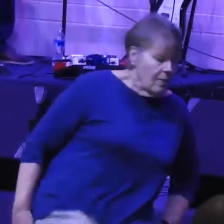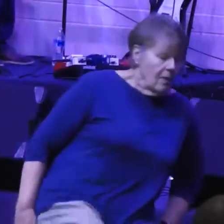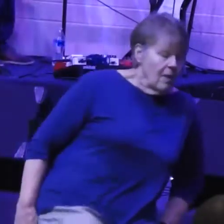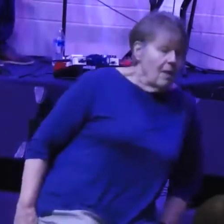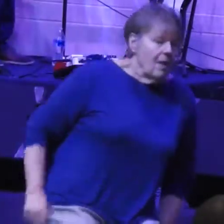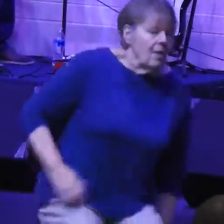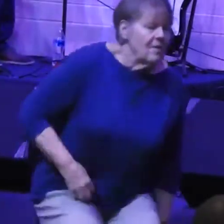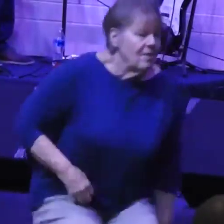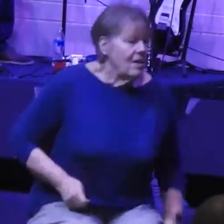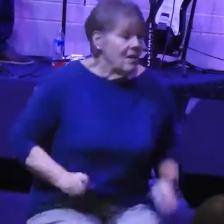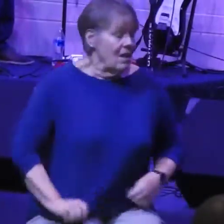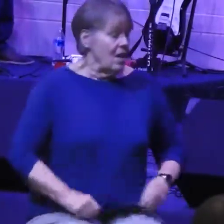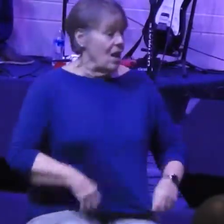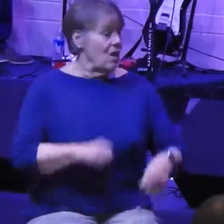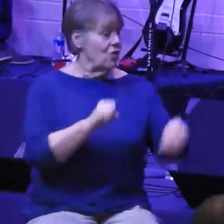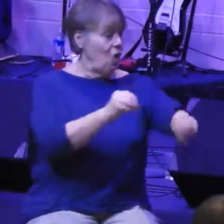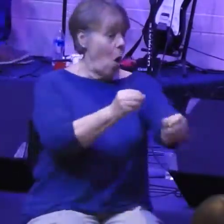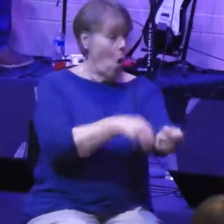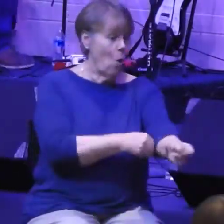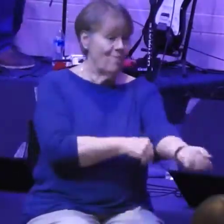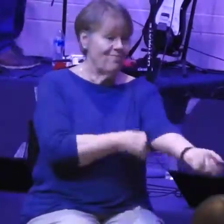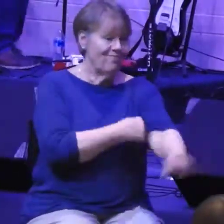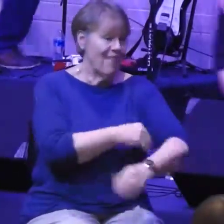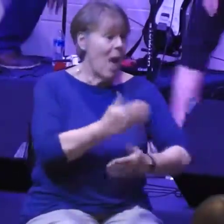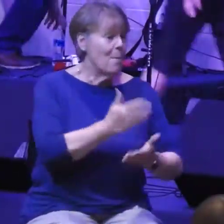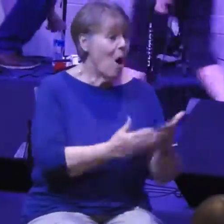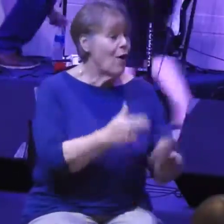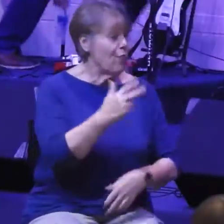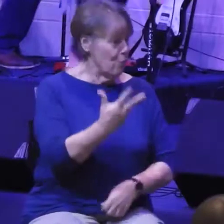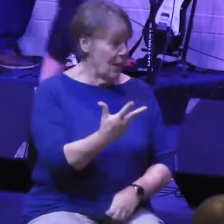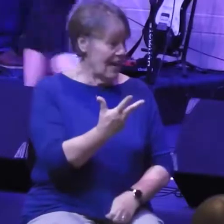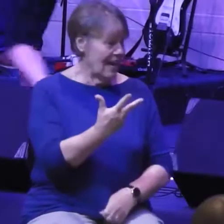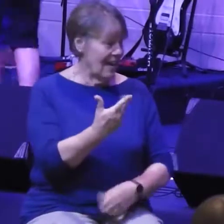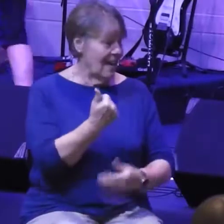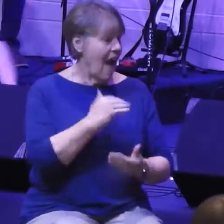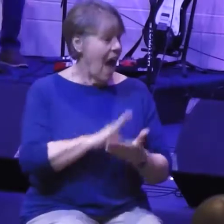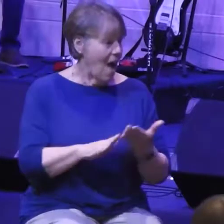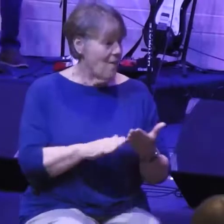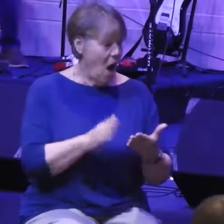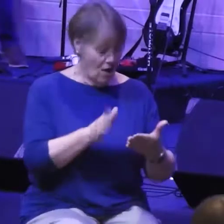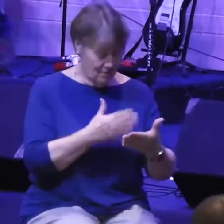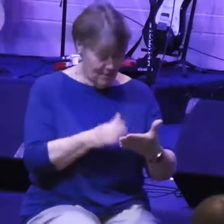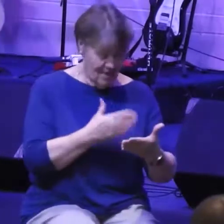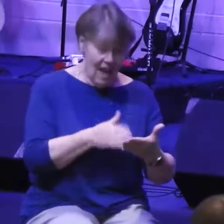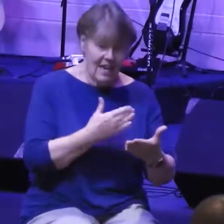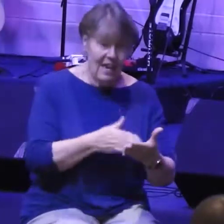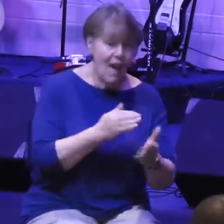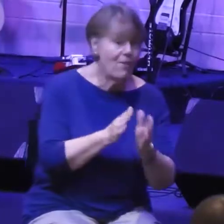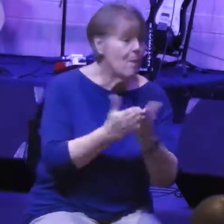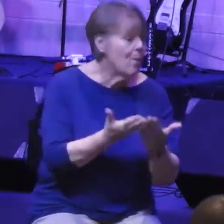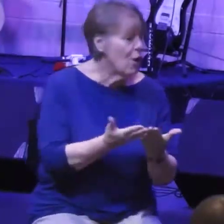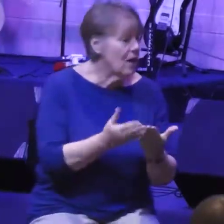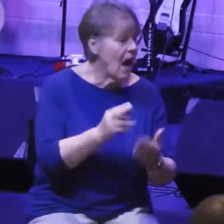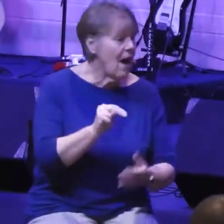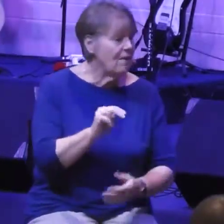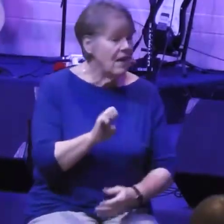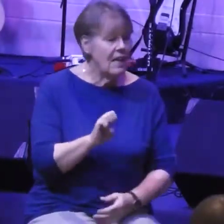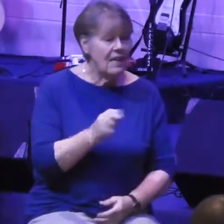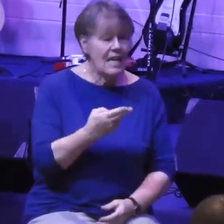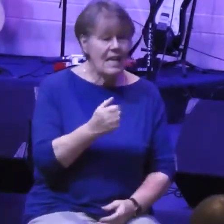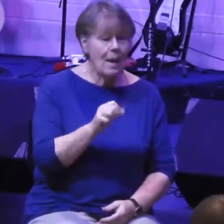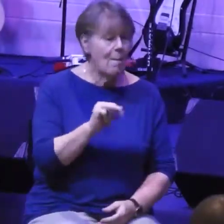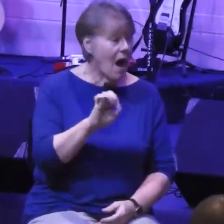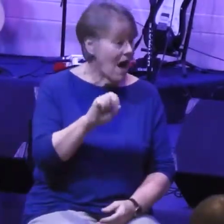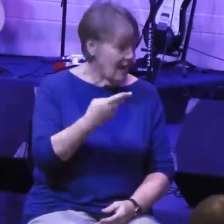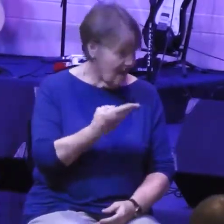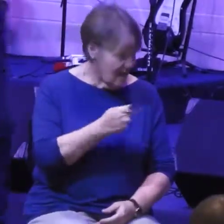So, part three of our walk through the book of Nehemiah in the Make It Count summer series. If you want